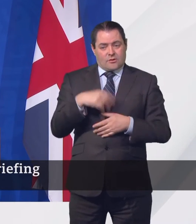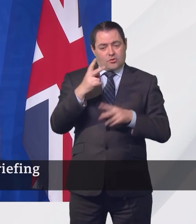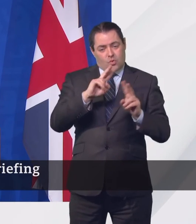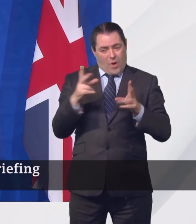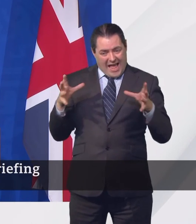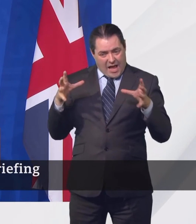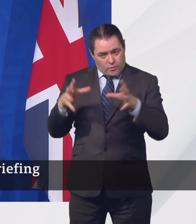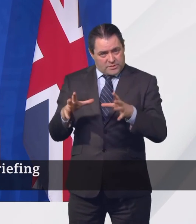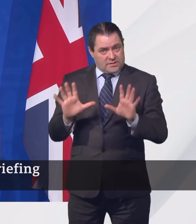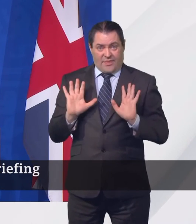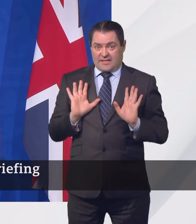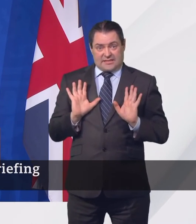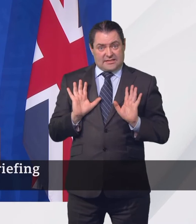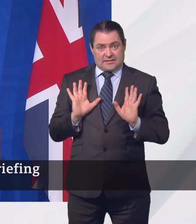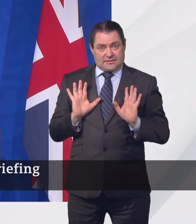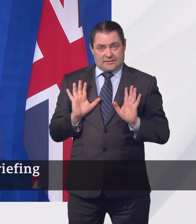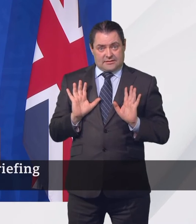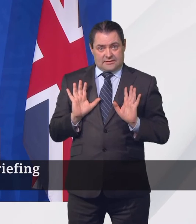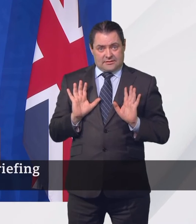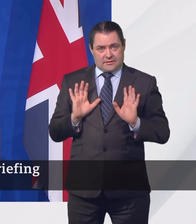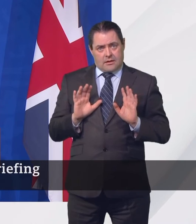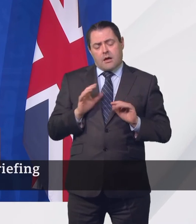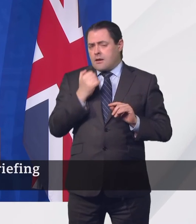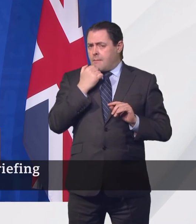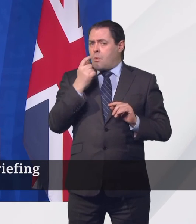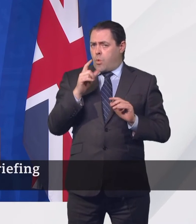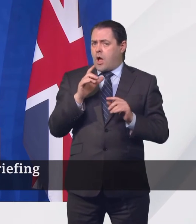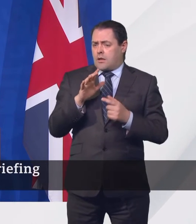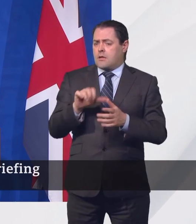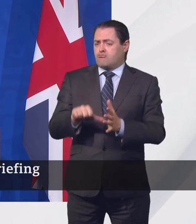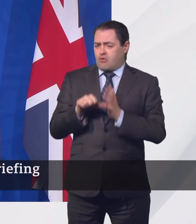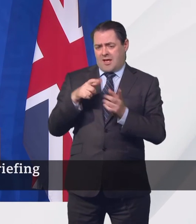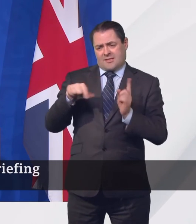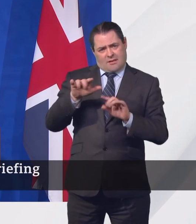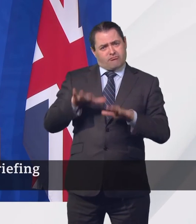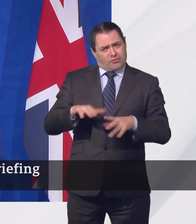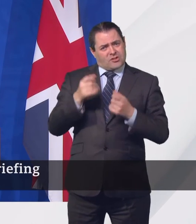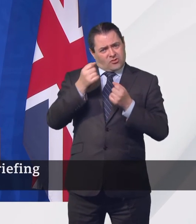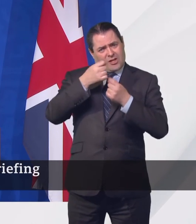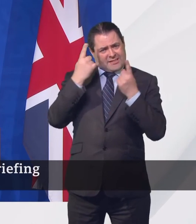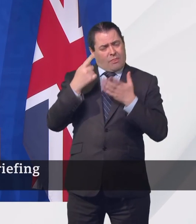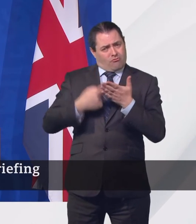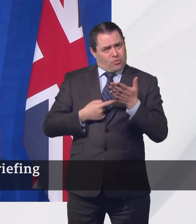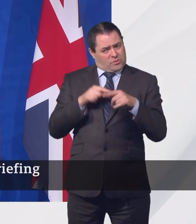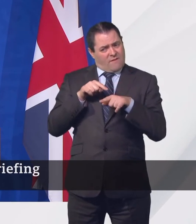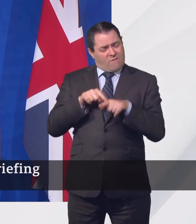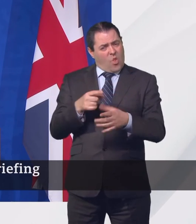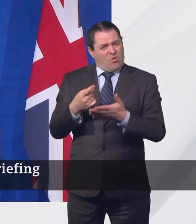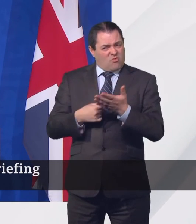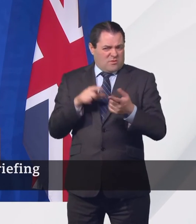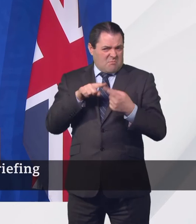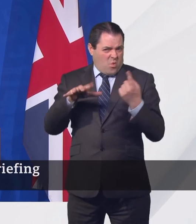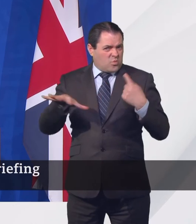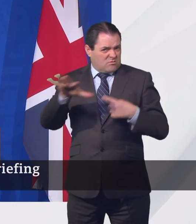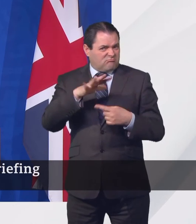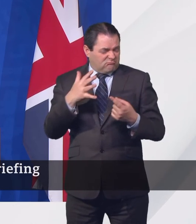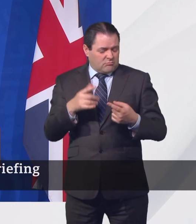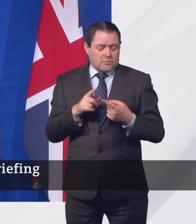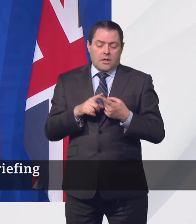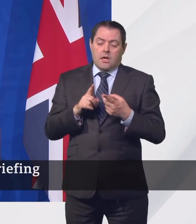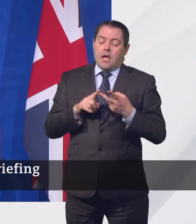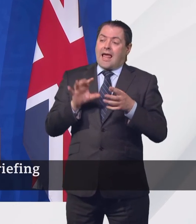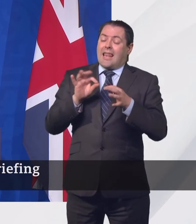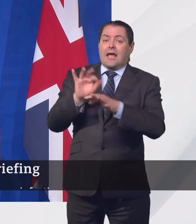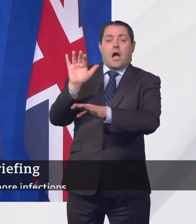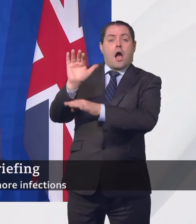has been even more impressive. That's been the single thing that's made all this possible. On the imports of new